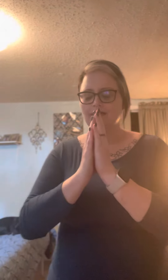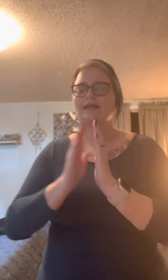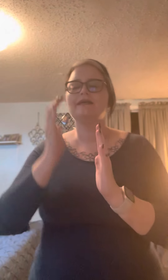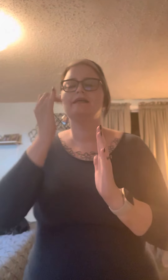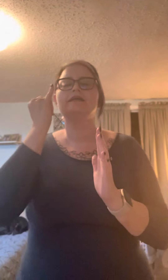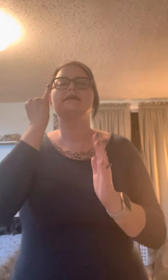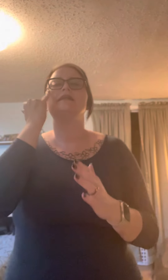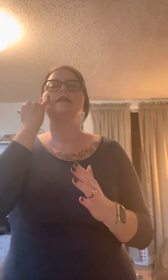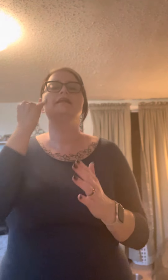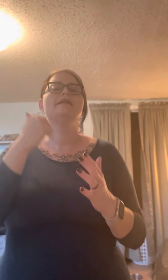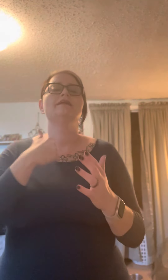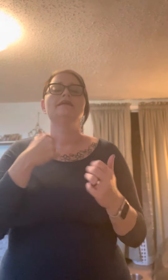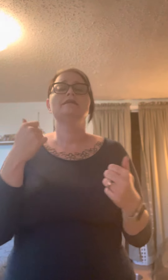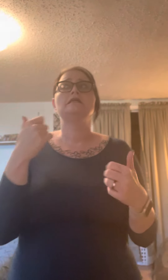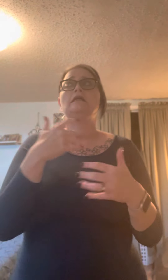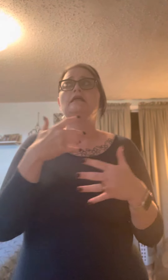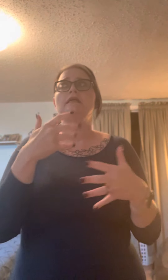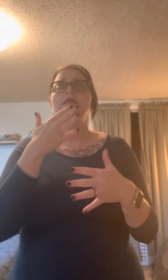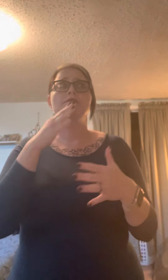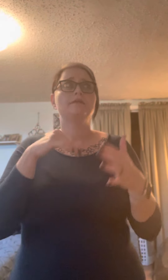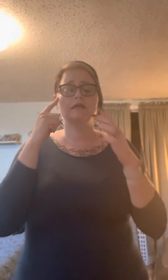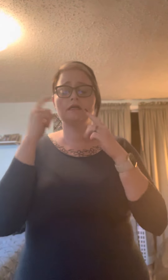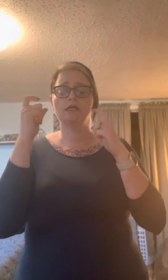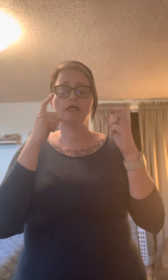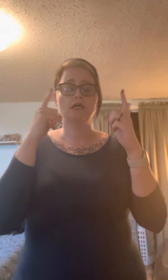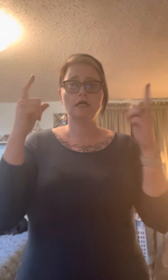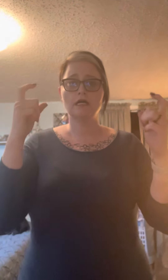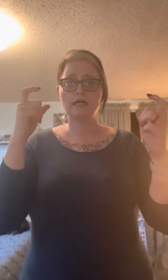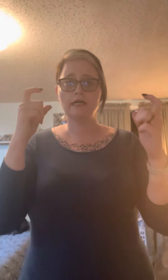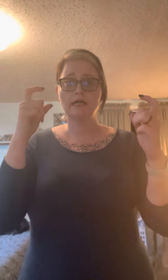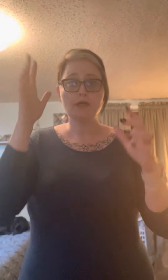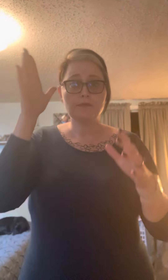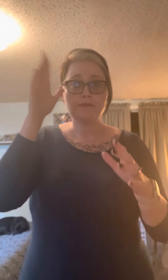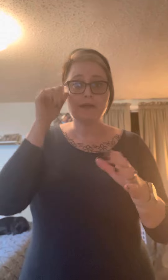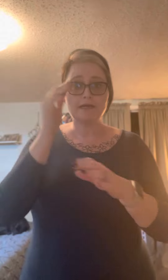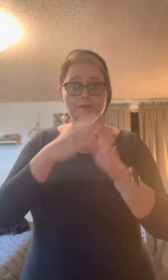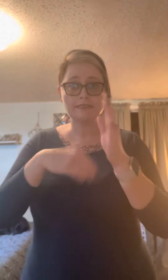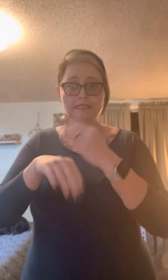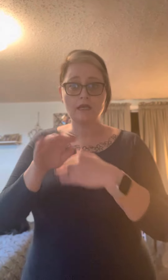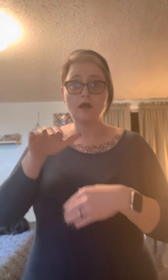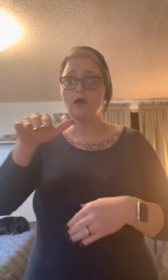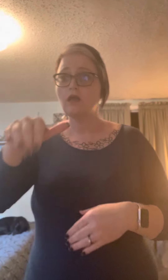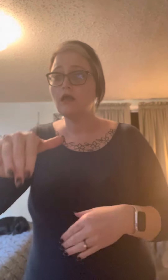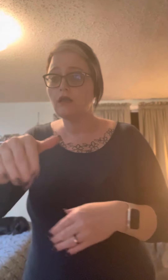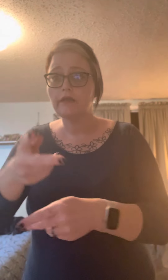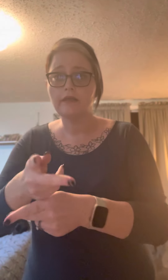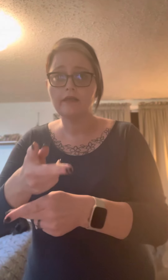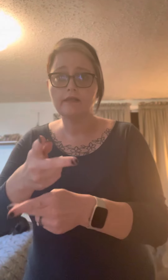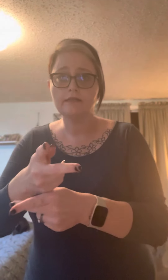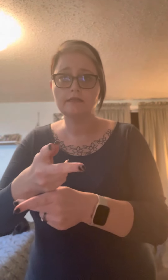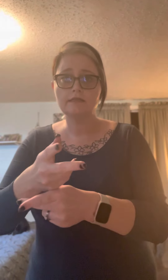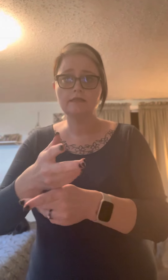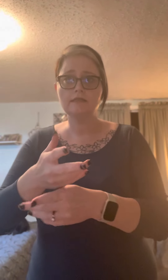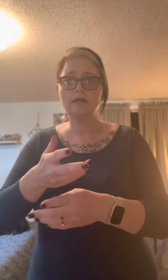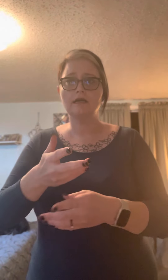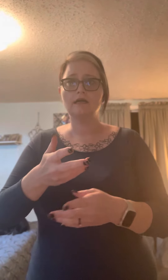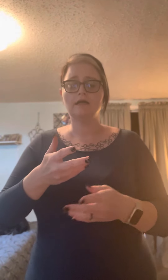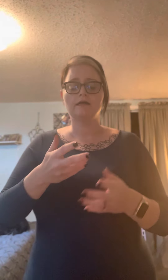reaching out to hold me in a head and I'm in there You could